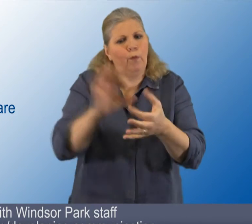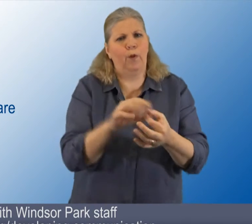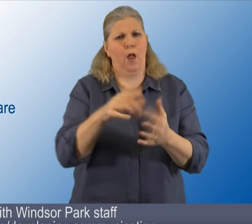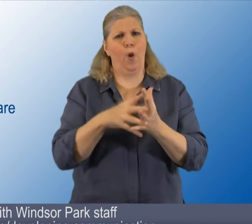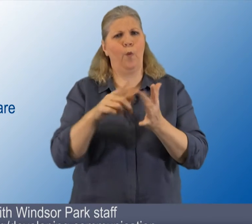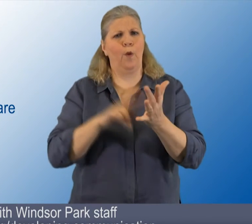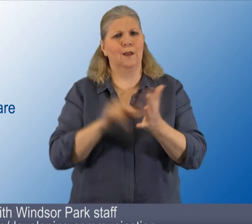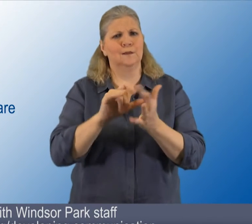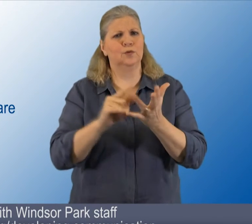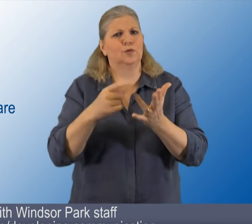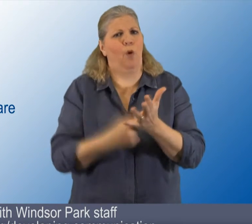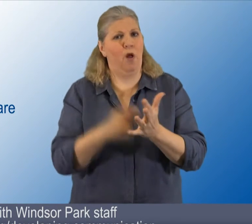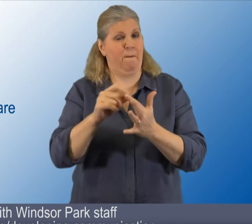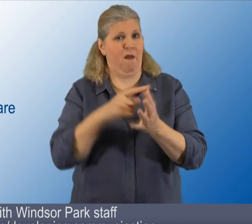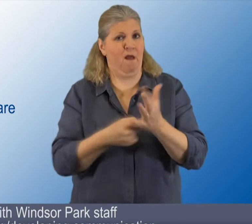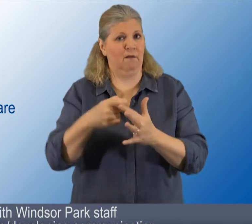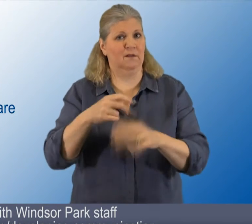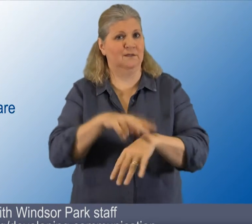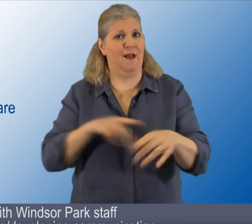Park staff facilitating and developing communication